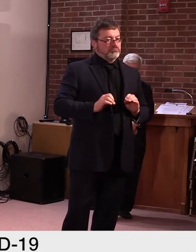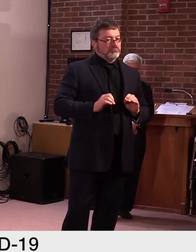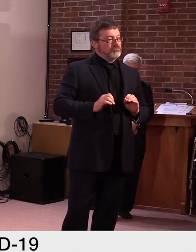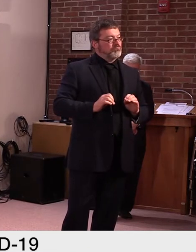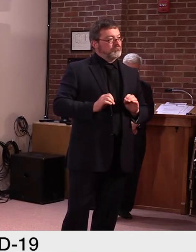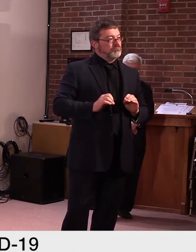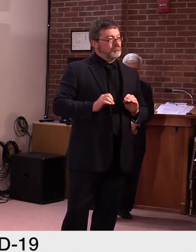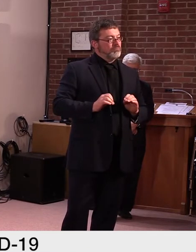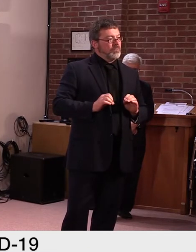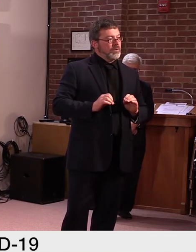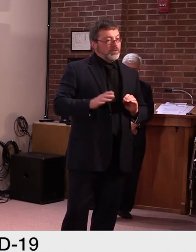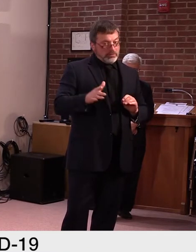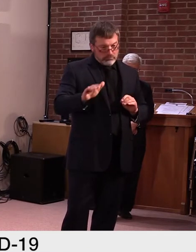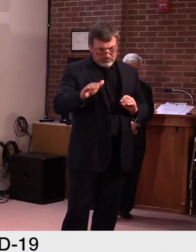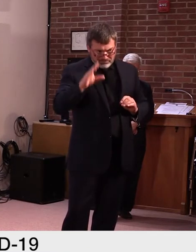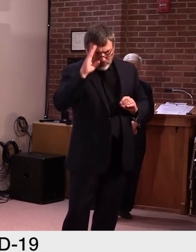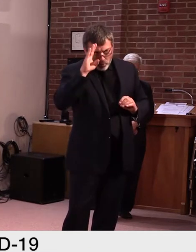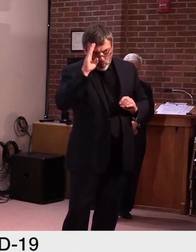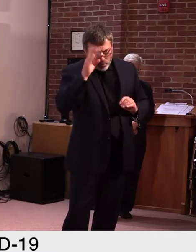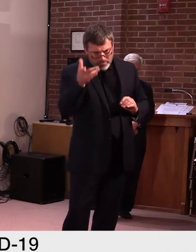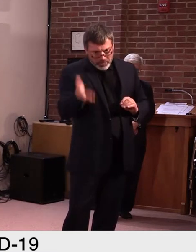Okay. the Rutland Herald.